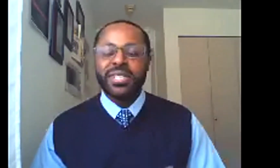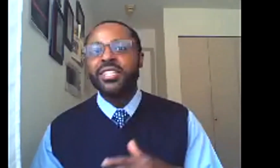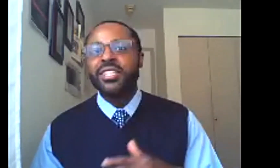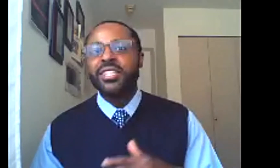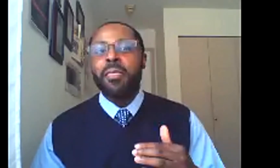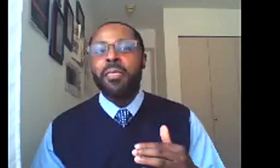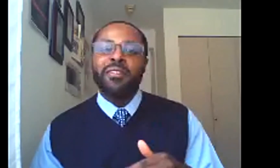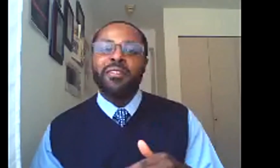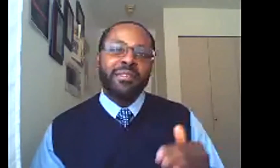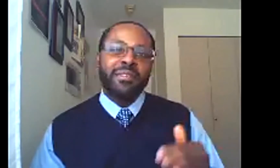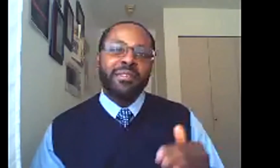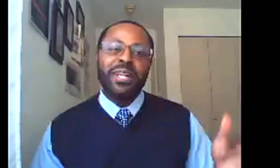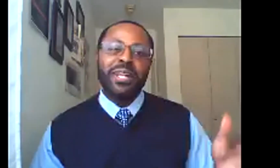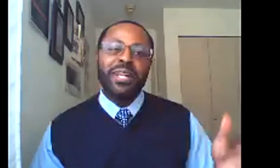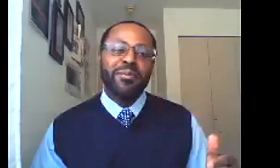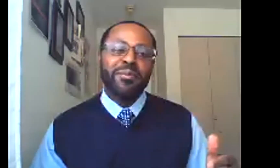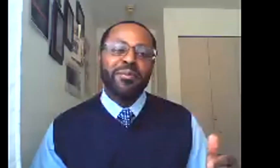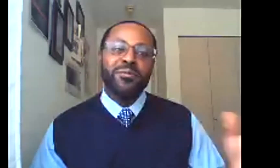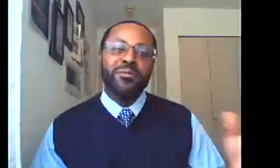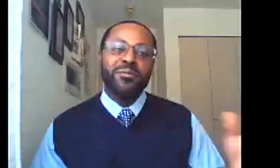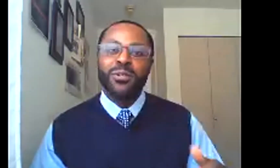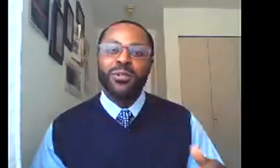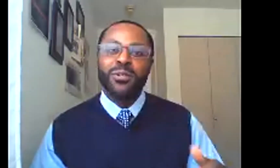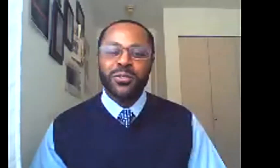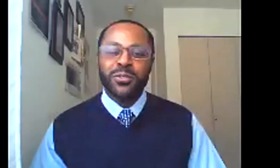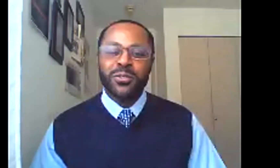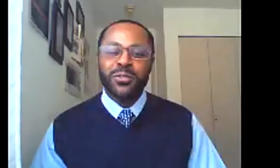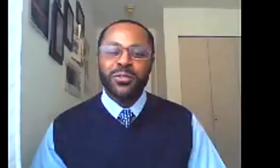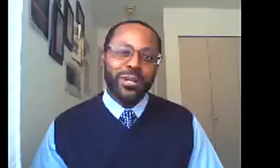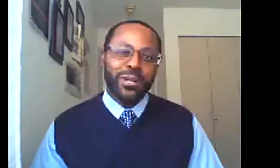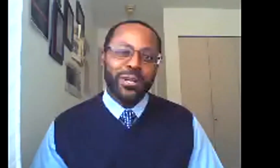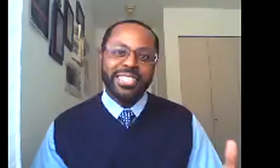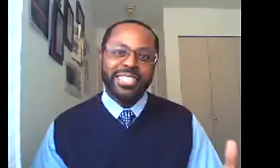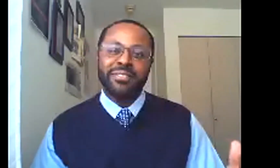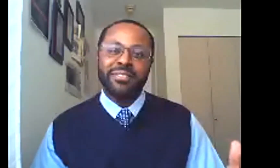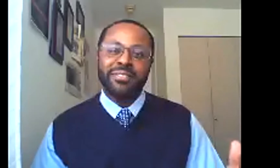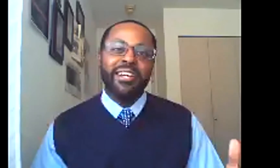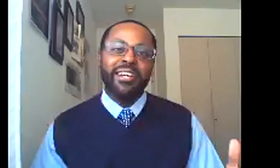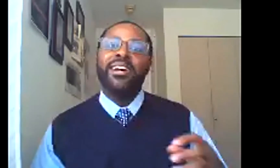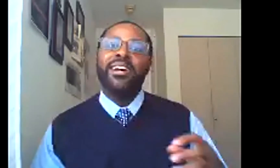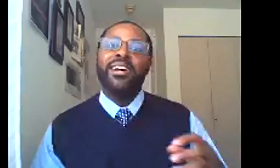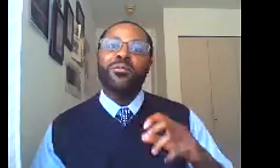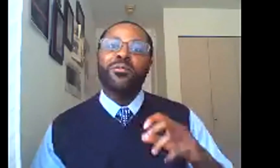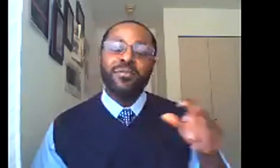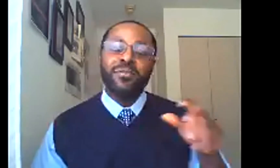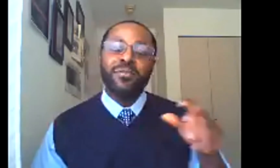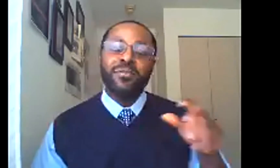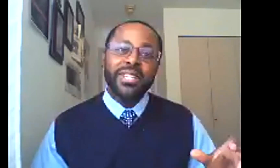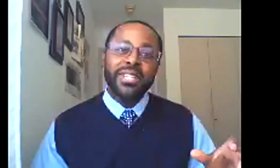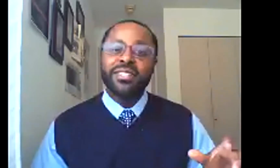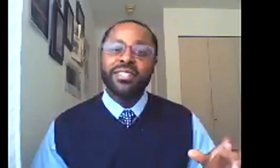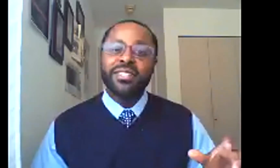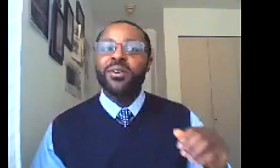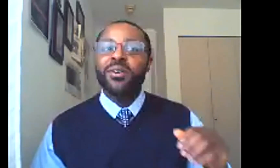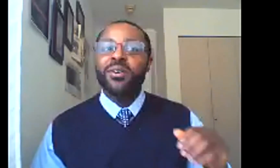there was this mobilization, but we don't oftentimes think about what happened before Rosa Parks was arrested in 55. Um, what